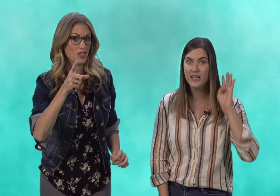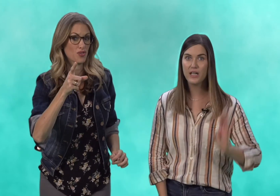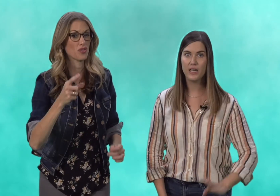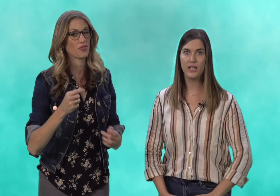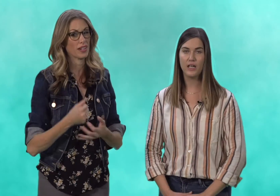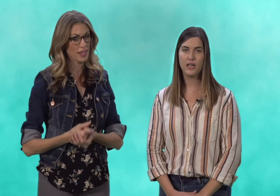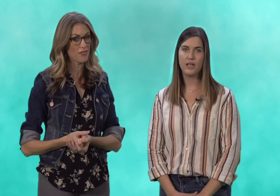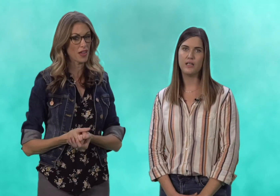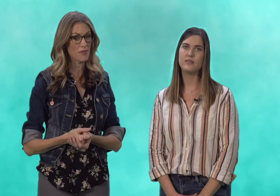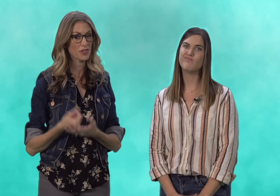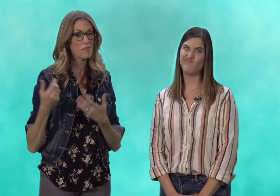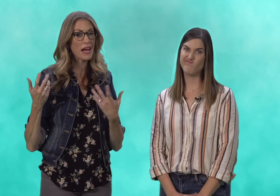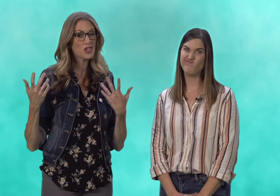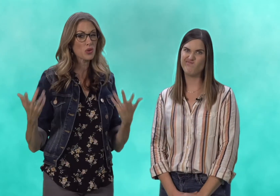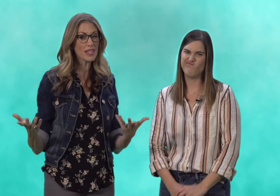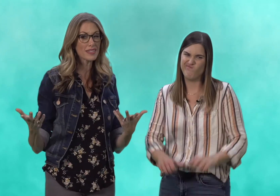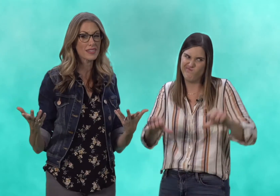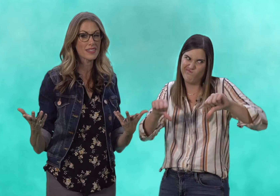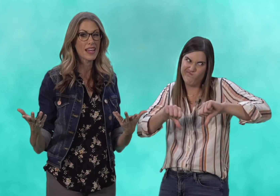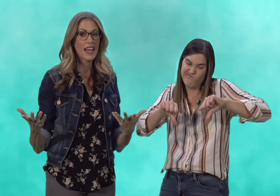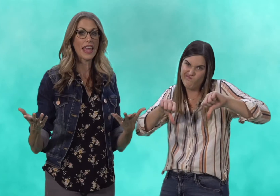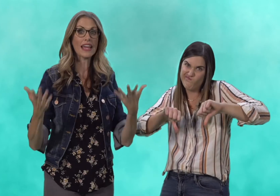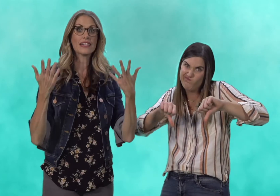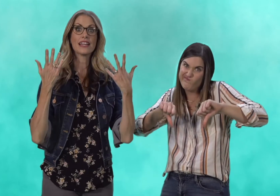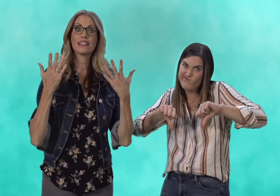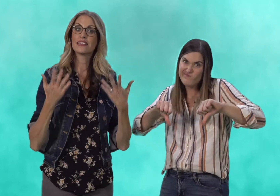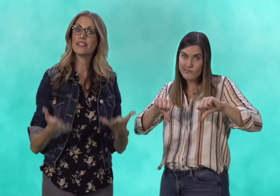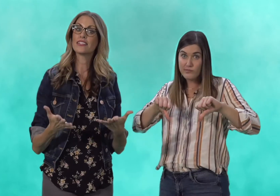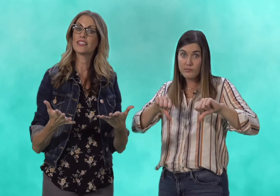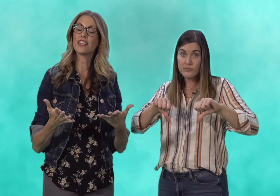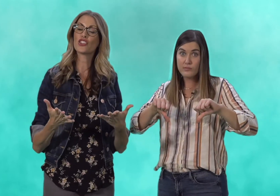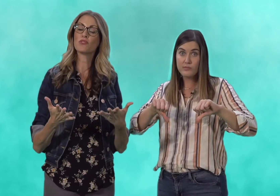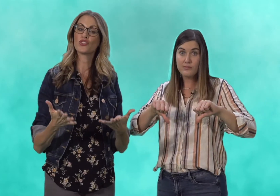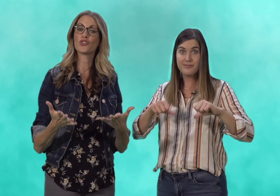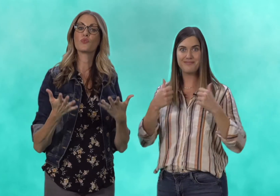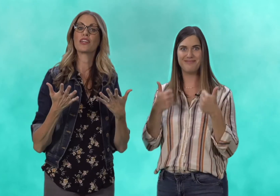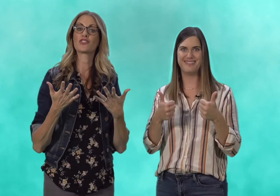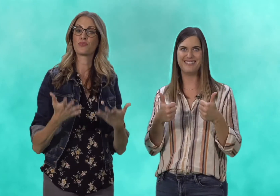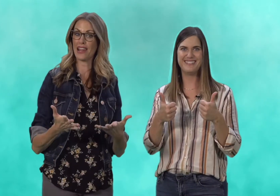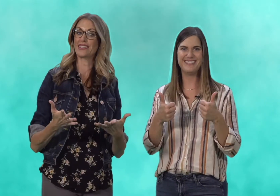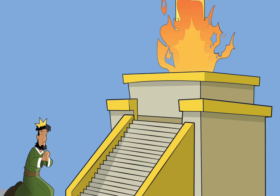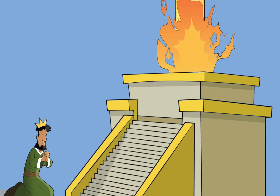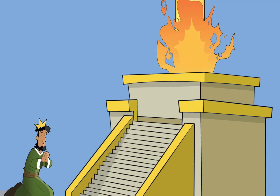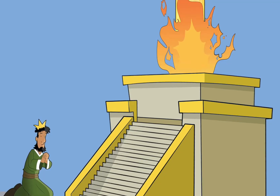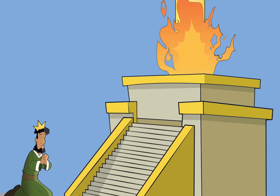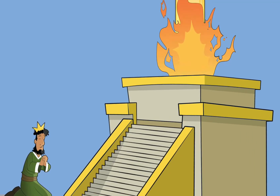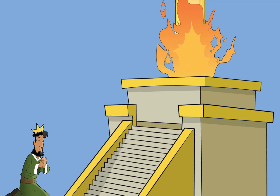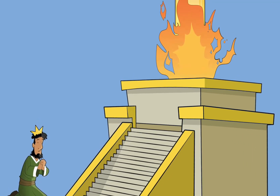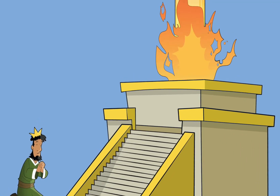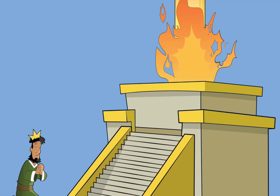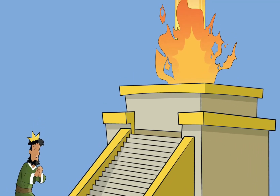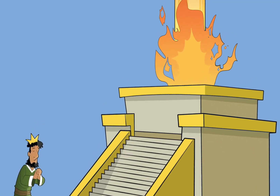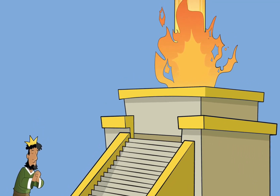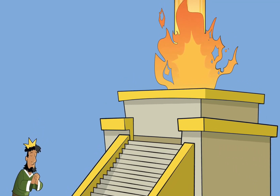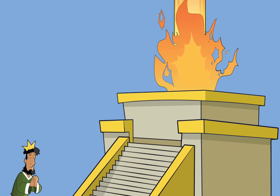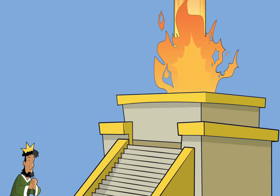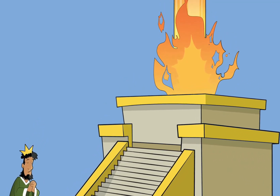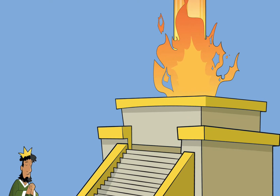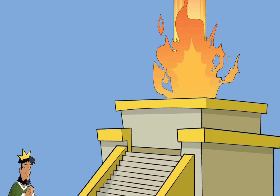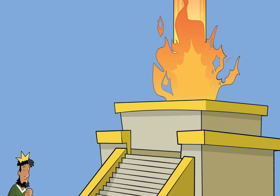to forgive them for the bad choices and to teach them to do what is right the bible tells us when solomon was finished